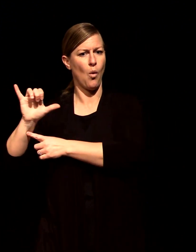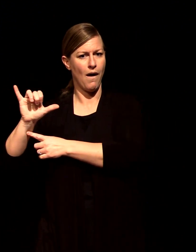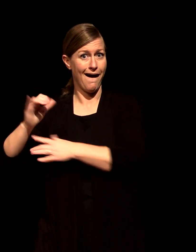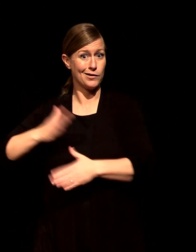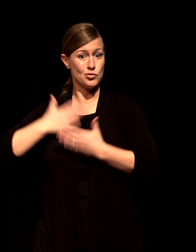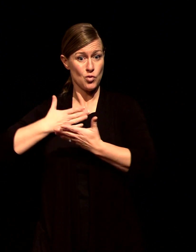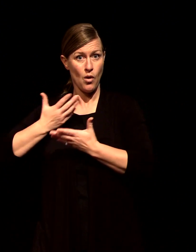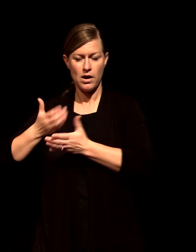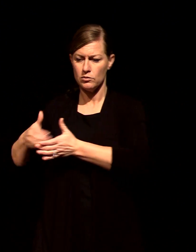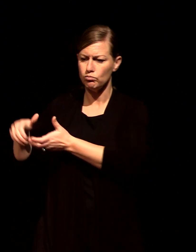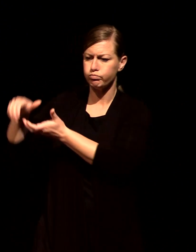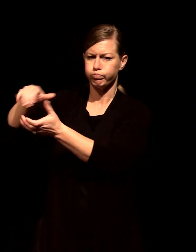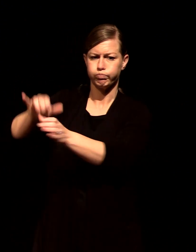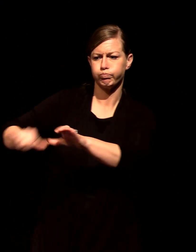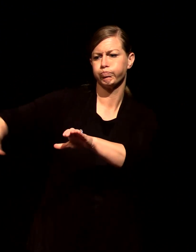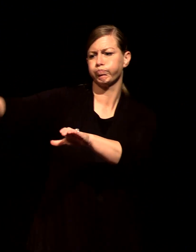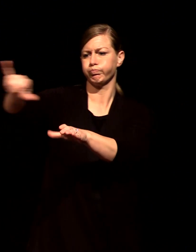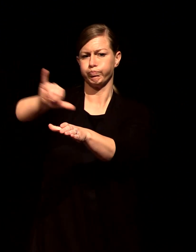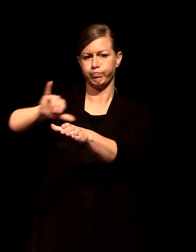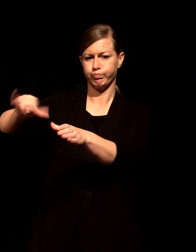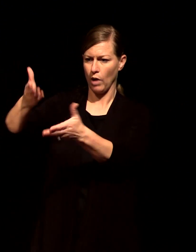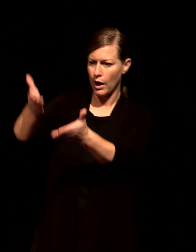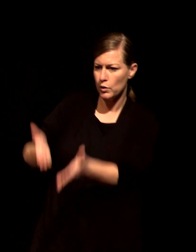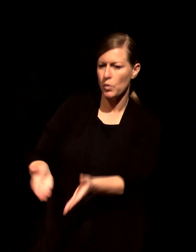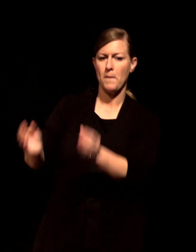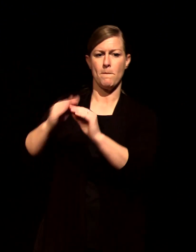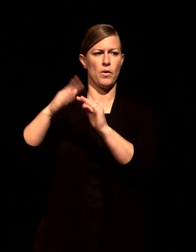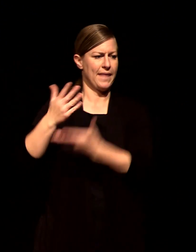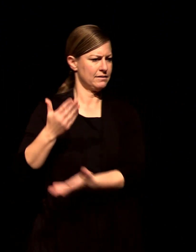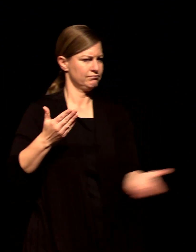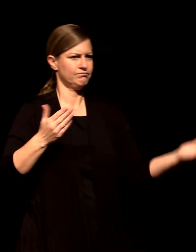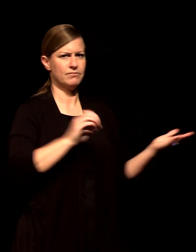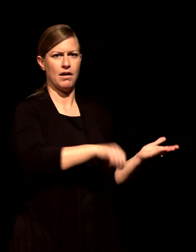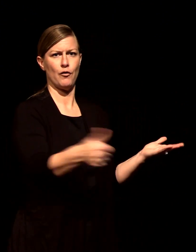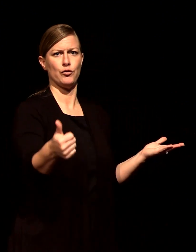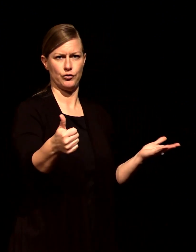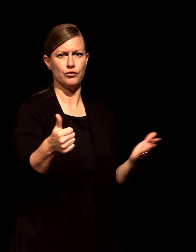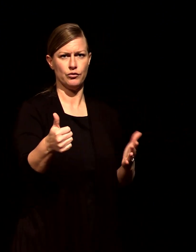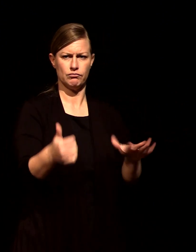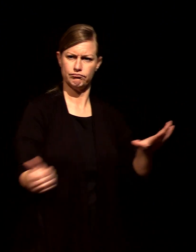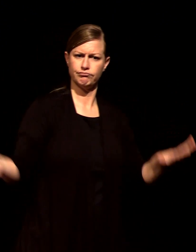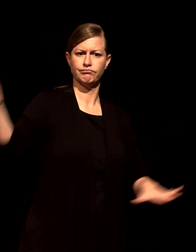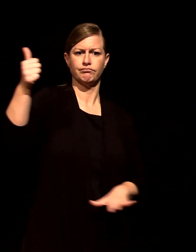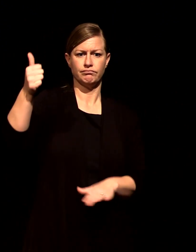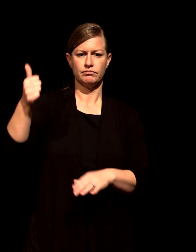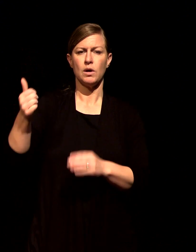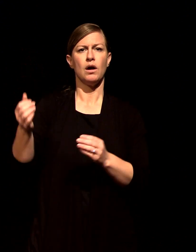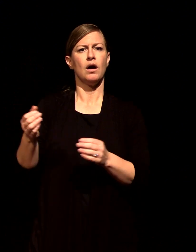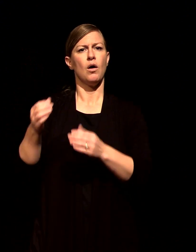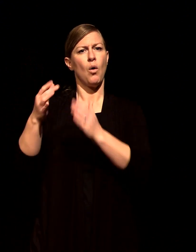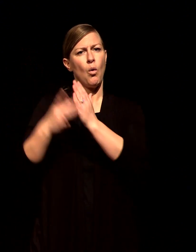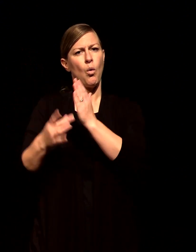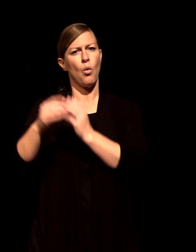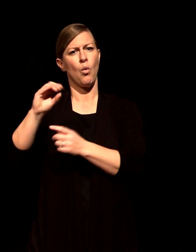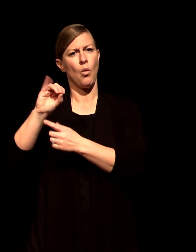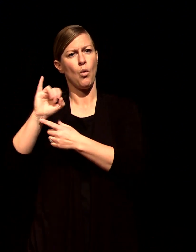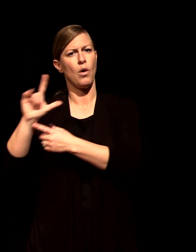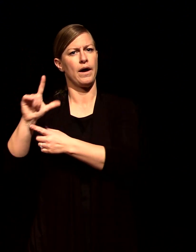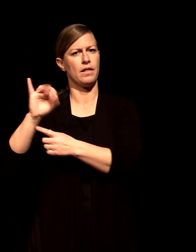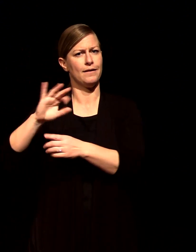pouring out the oil of joy on you more than anyone else ancient kings and priests were